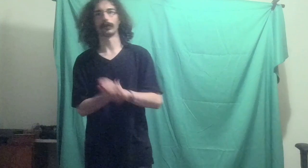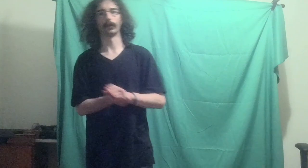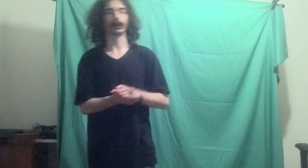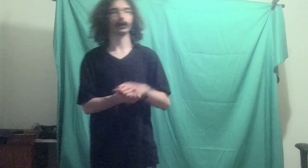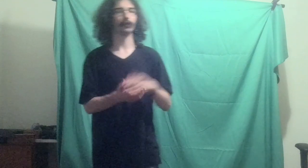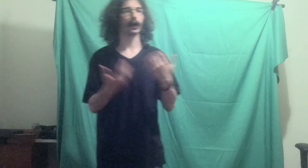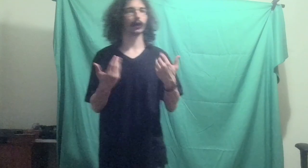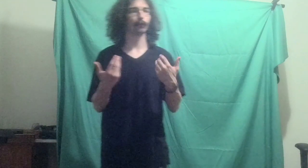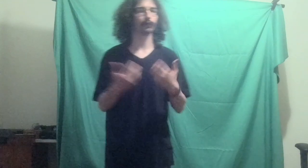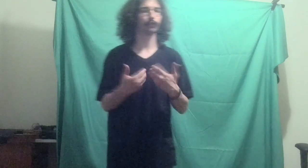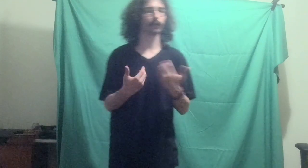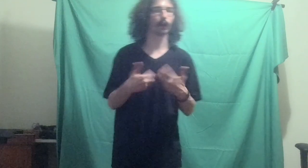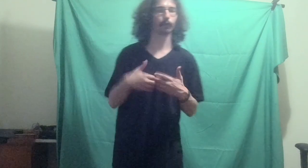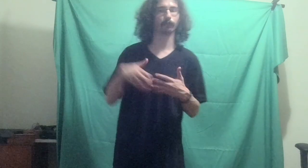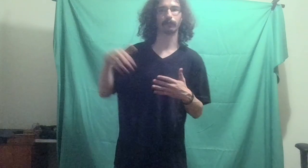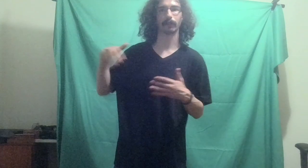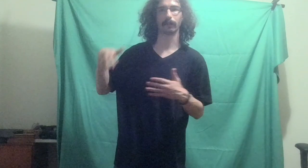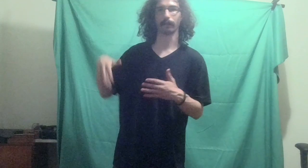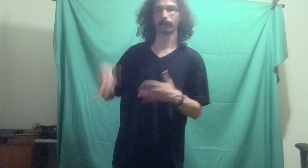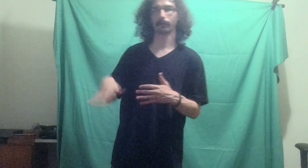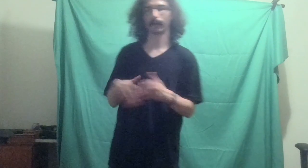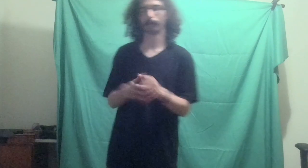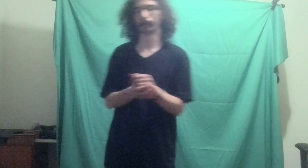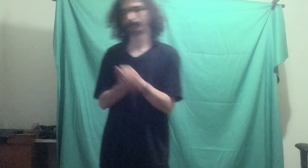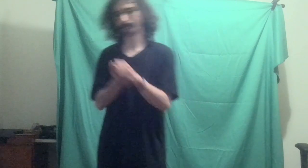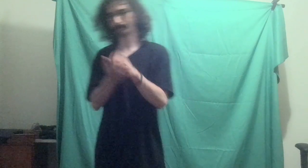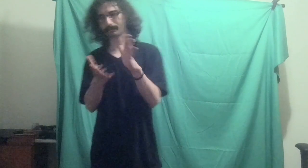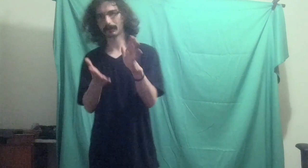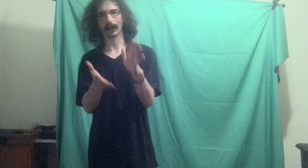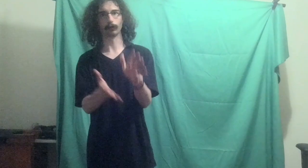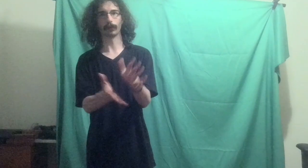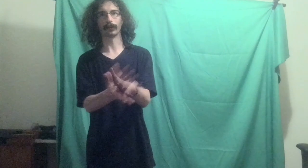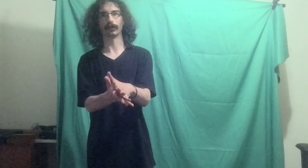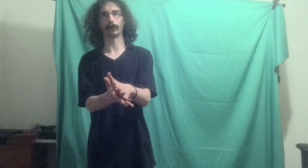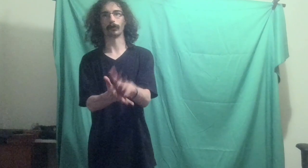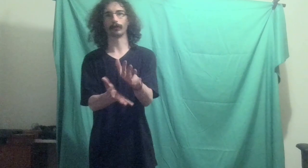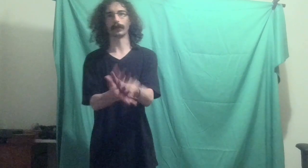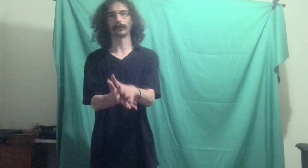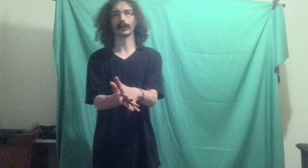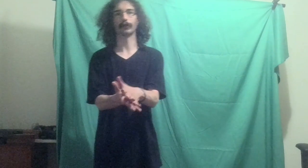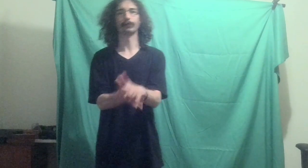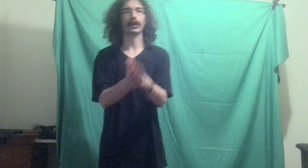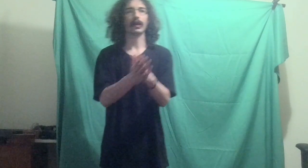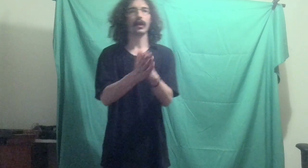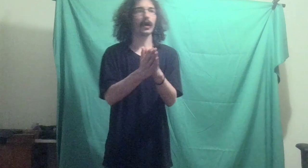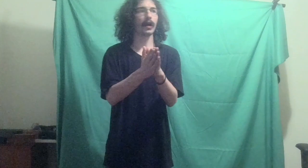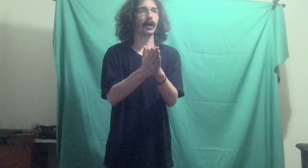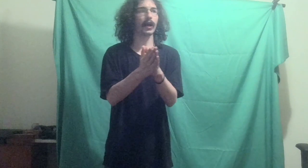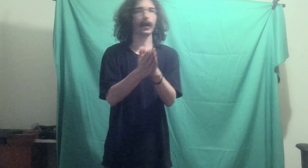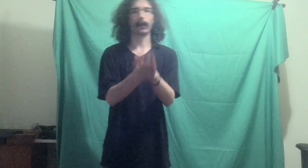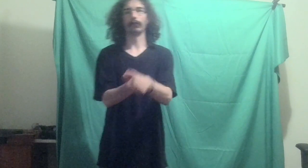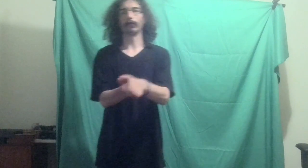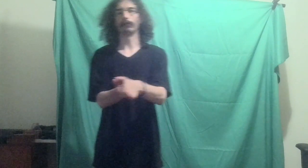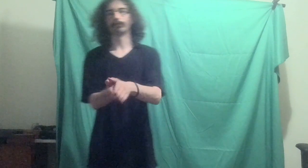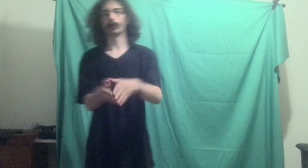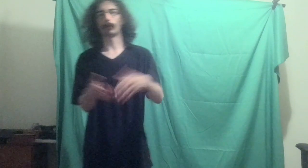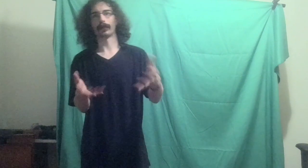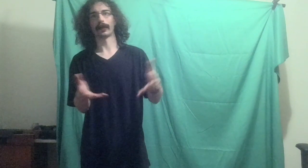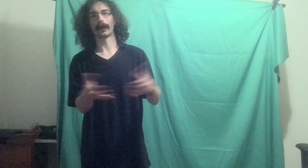cam, I was not, I was just in a chat, but I joined this thing called Creator Now and where they had